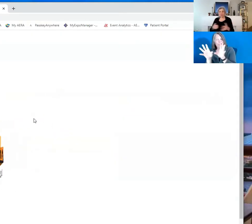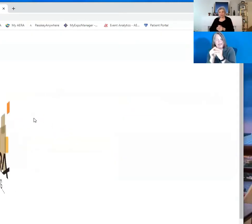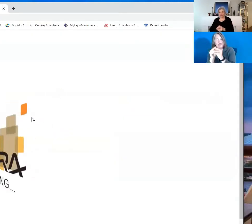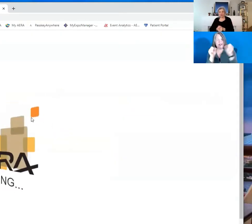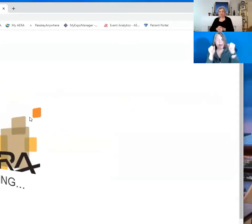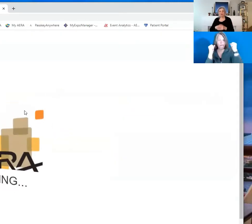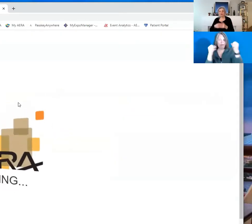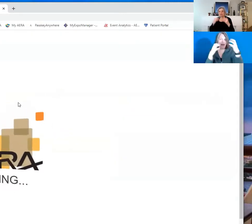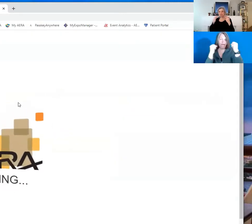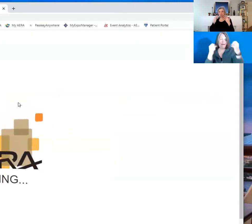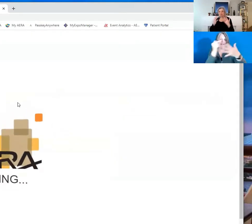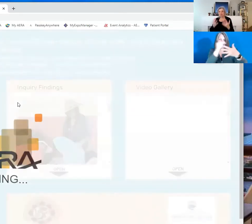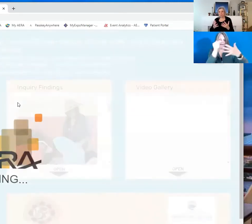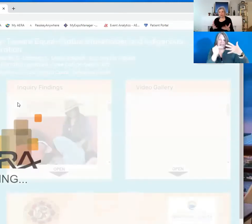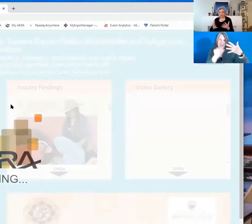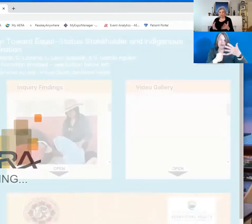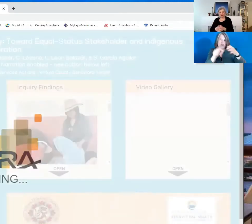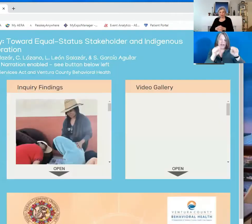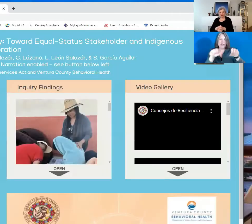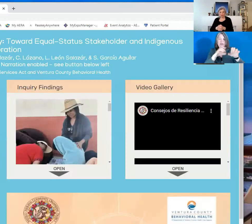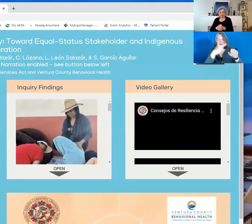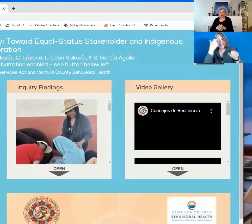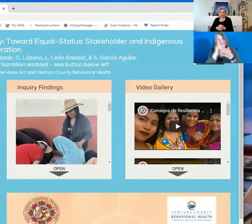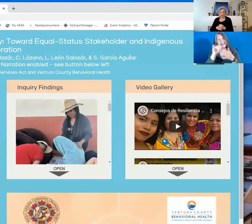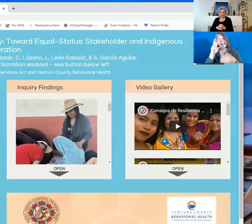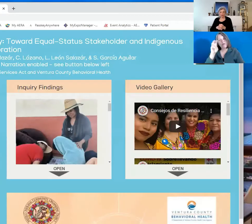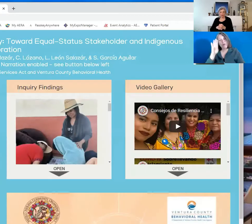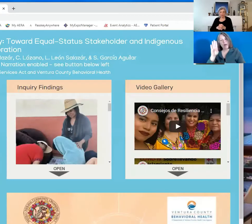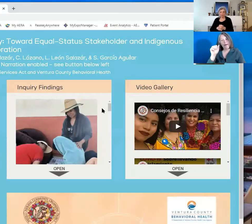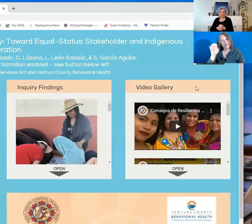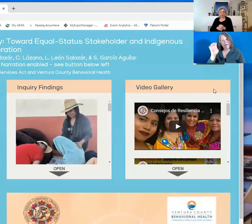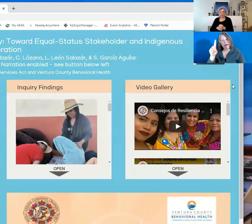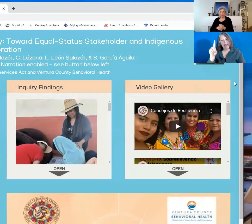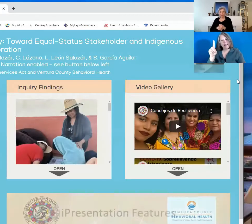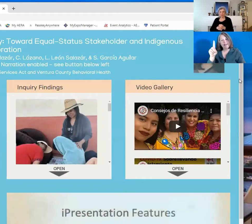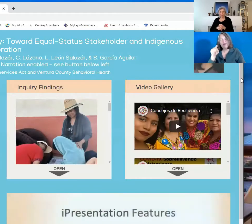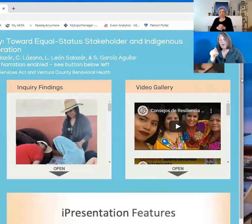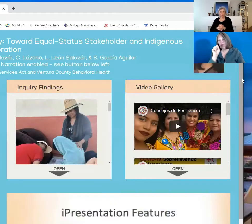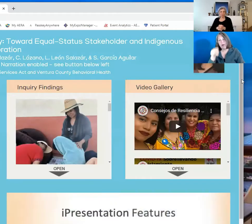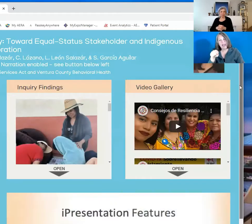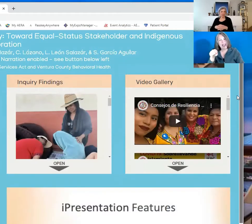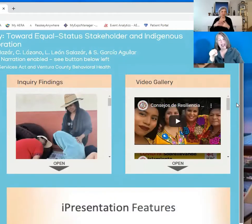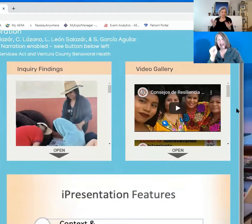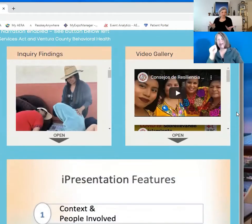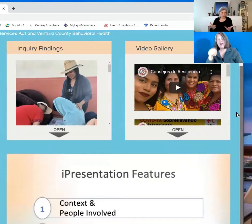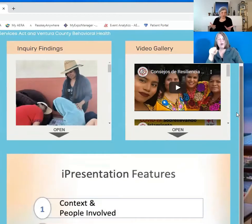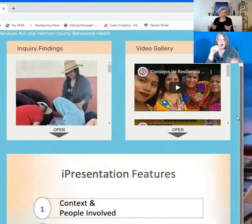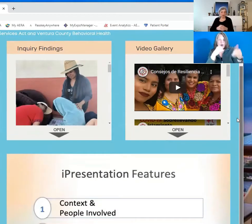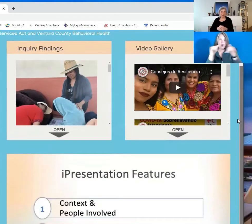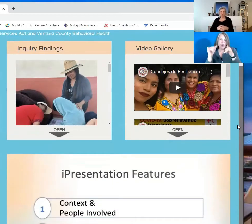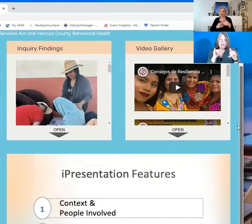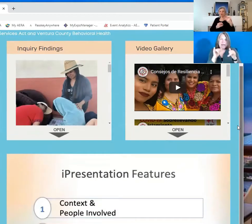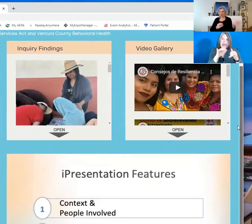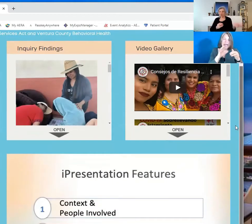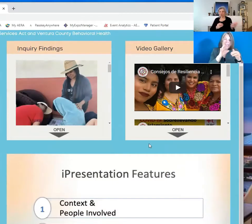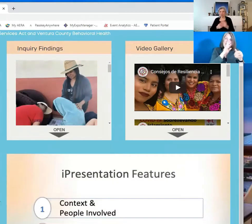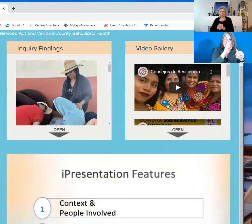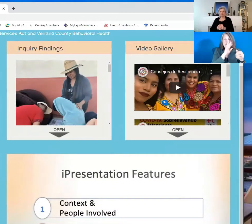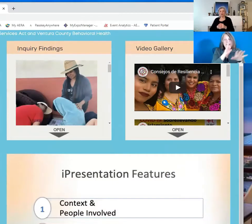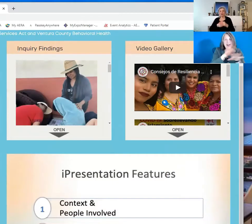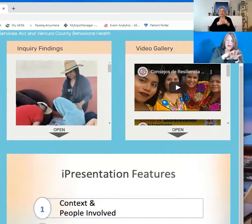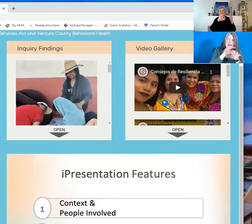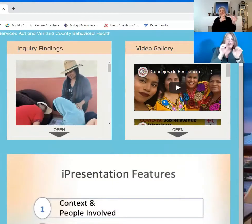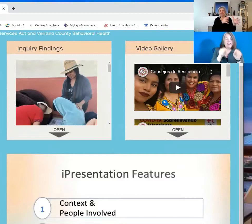more features, because it's a web-based product. So you can play narration, you can show